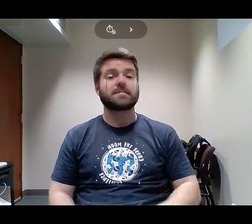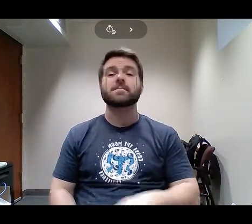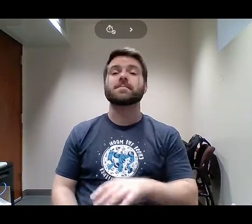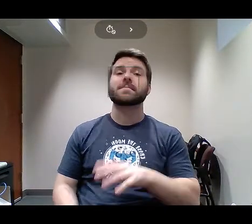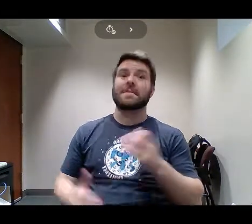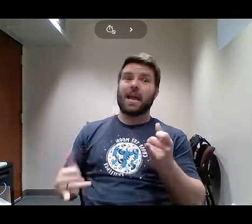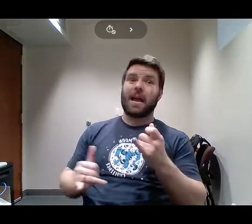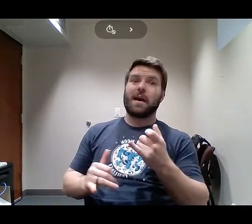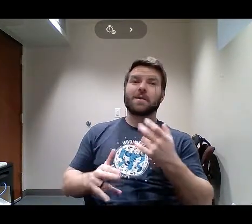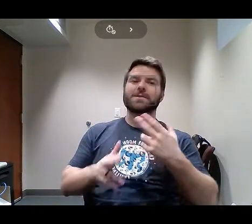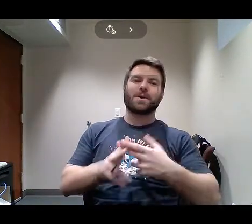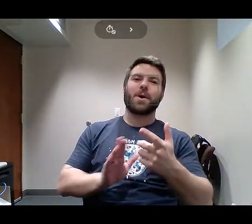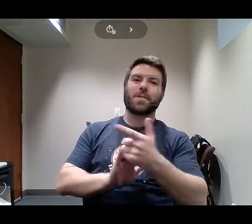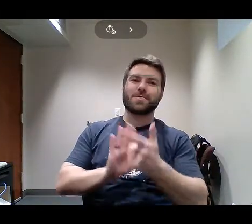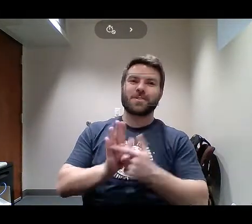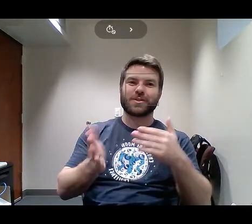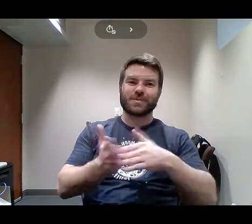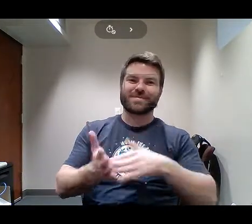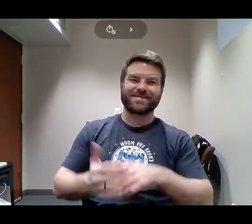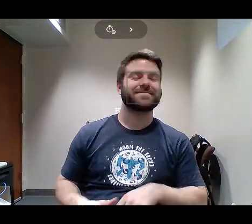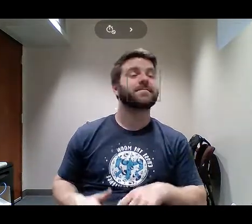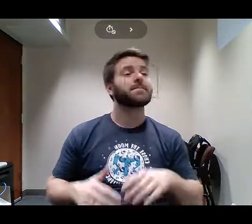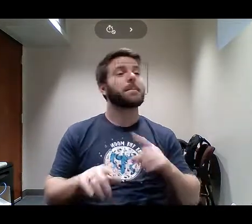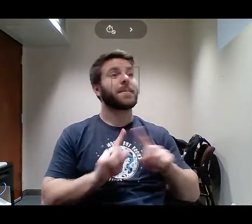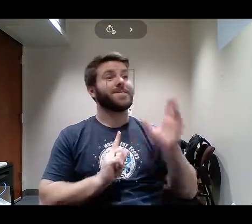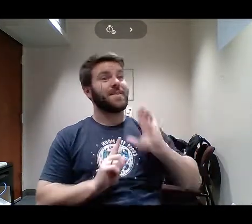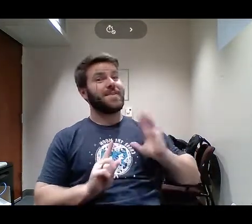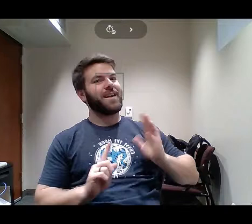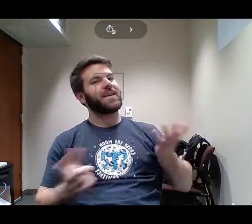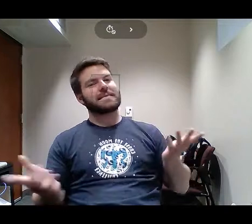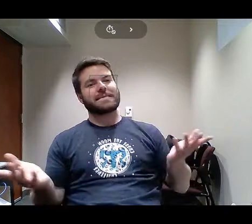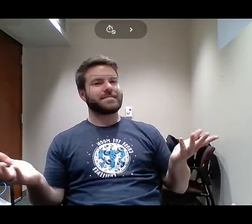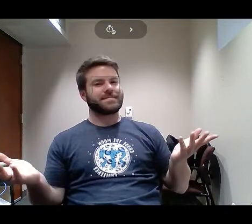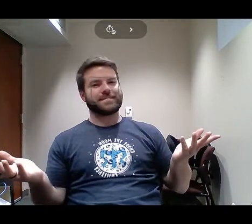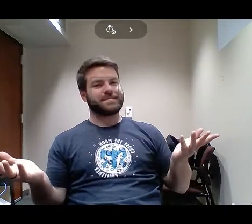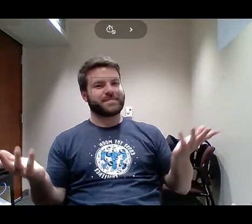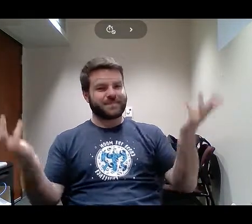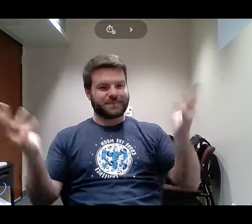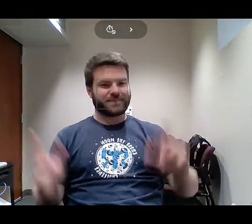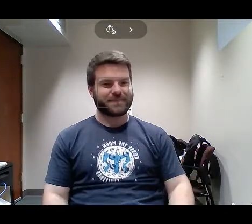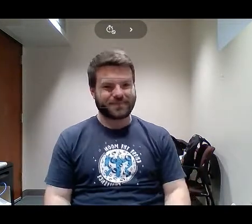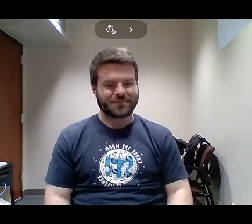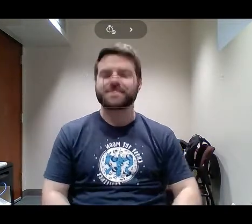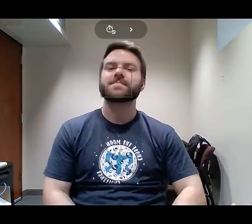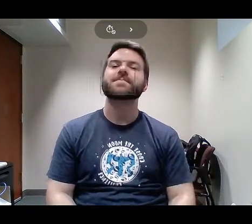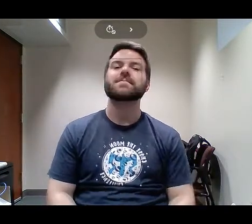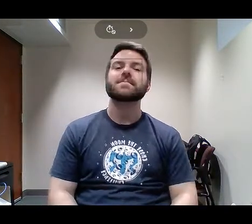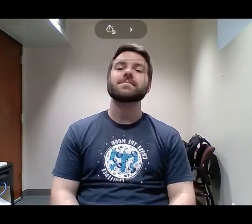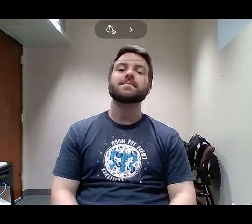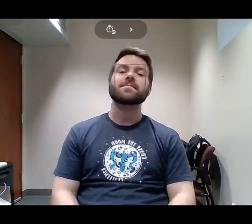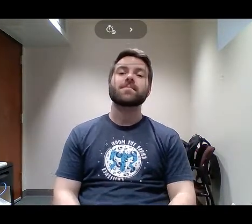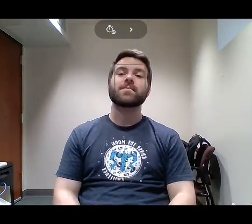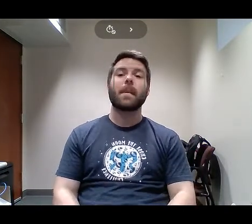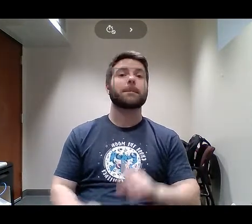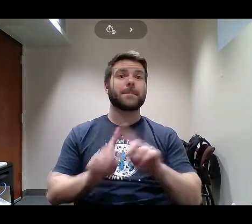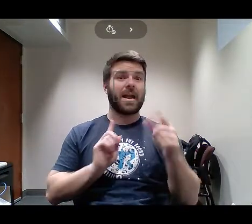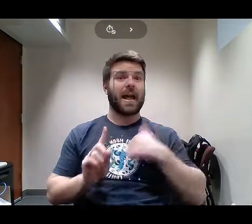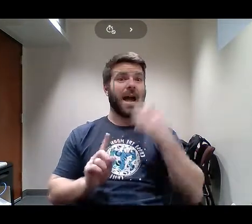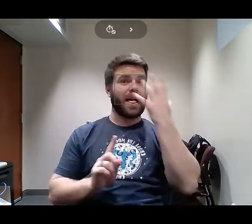in case, some of you in the back, if you can't tell, is nothing like Barbara Walters. So, they sent me to a